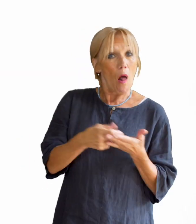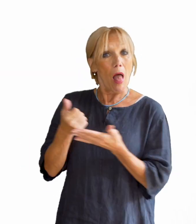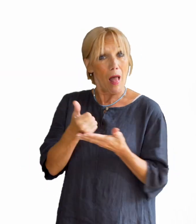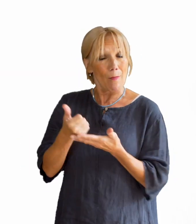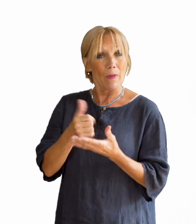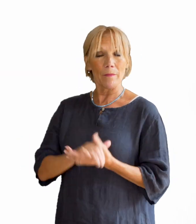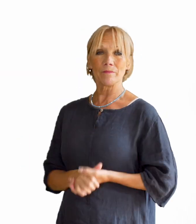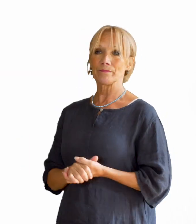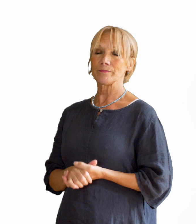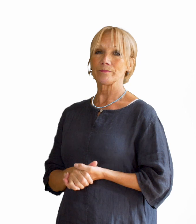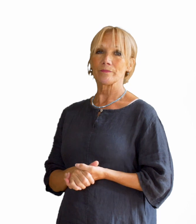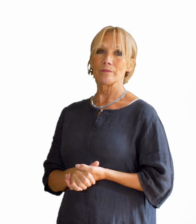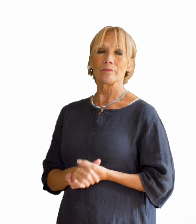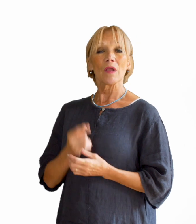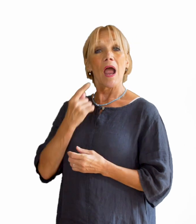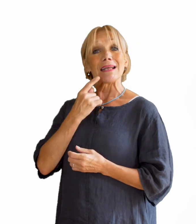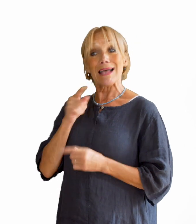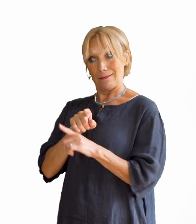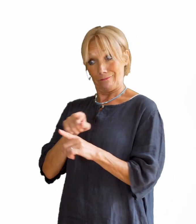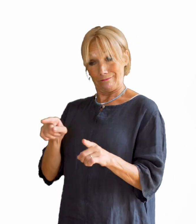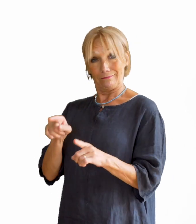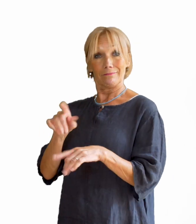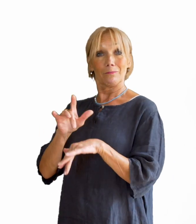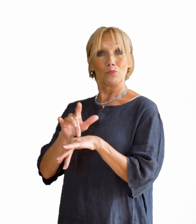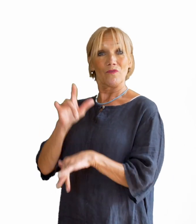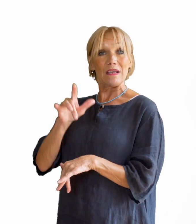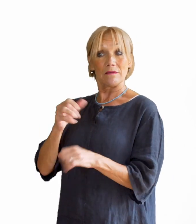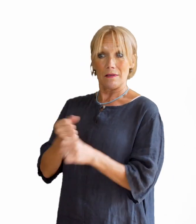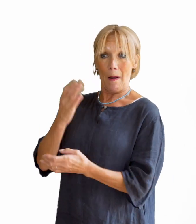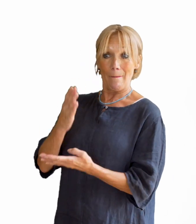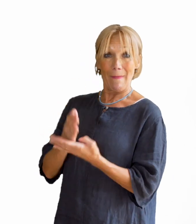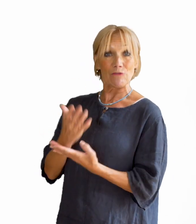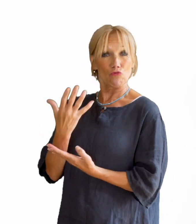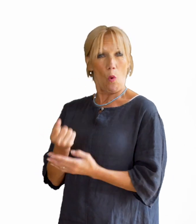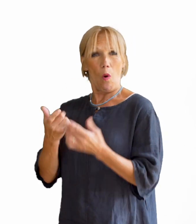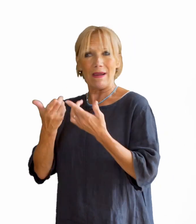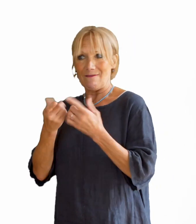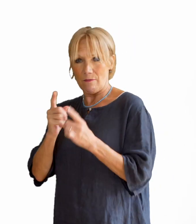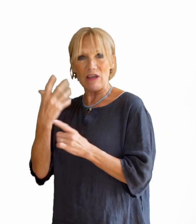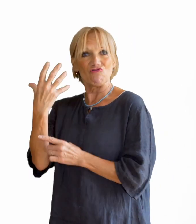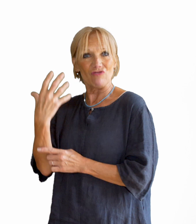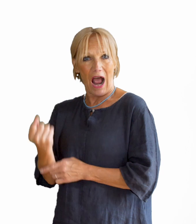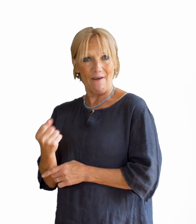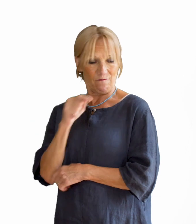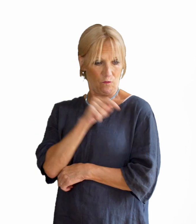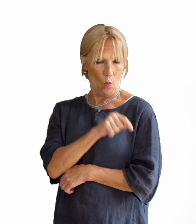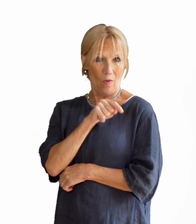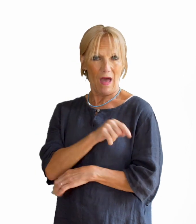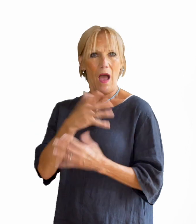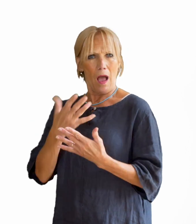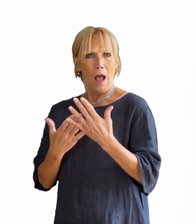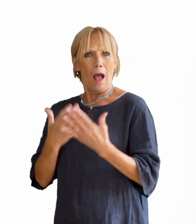We suggest health and social care professionals ensure information on community support like meeting centres is kept up to date